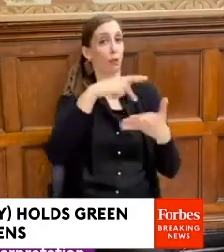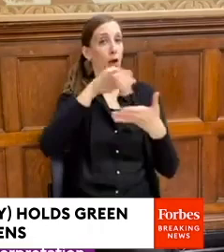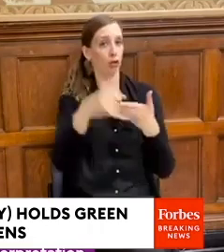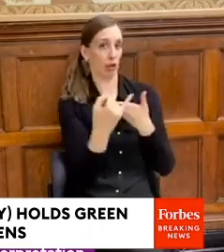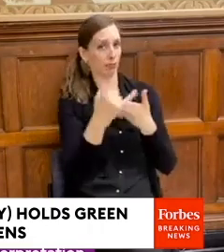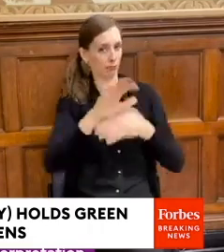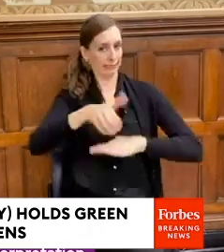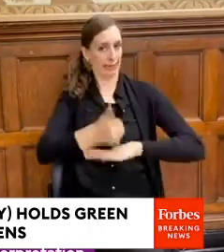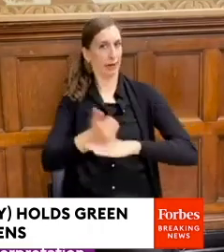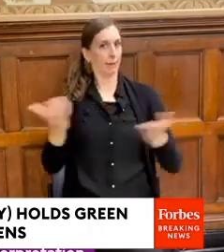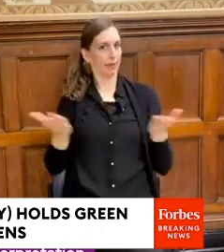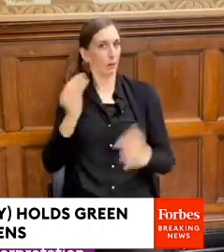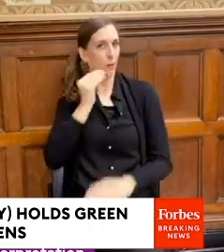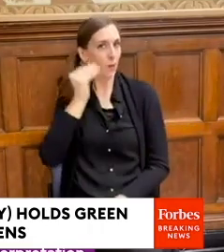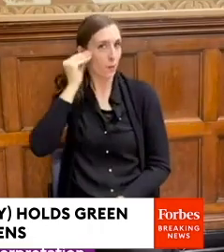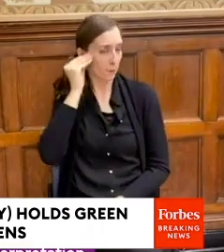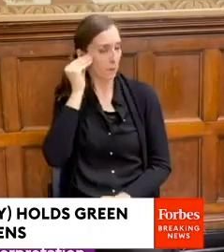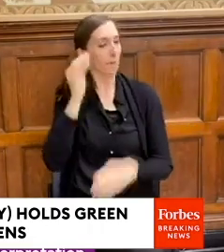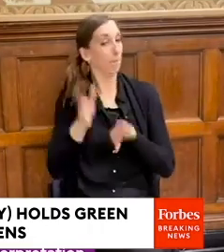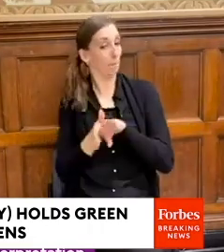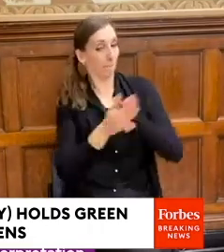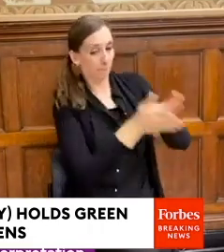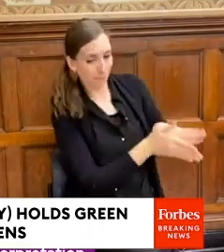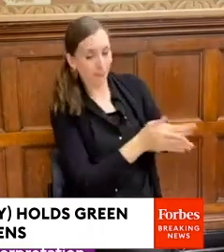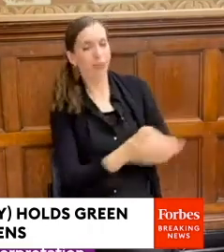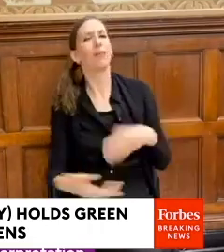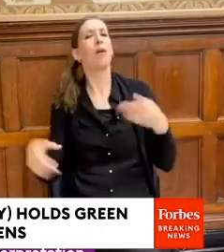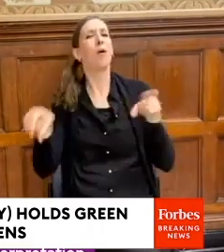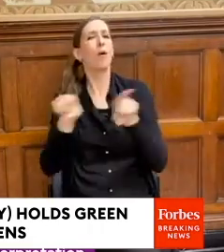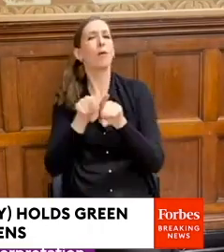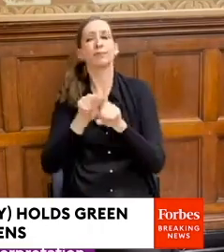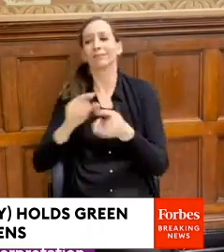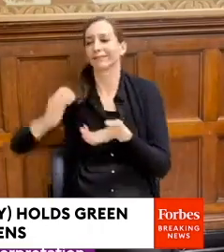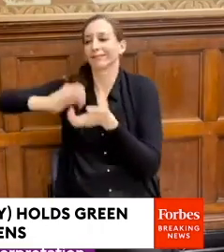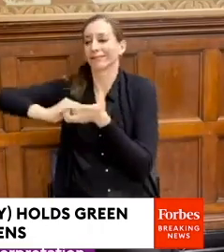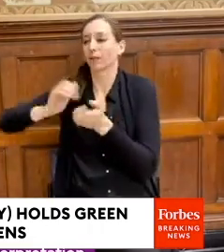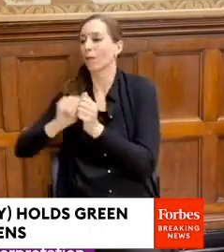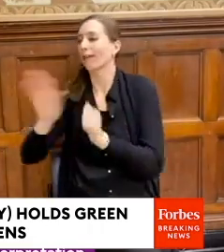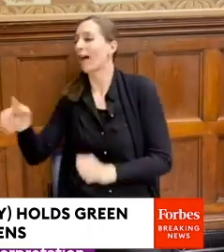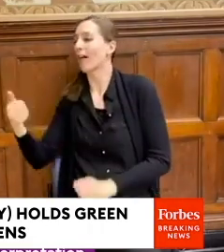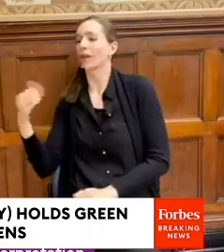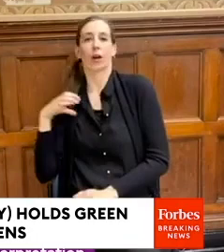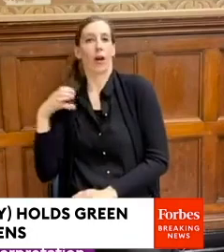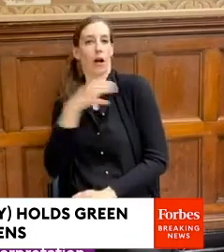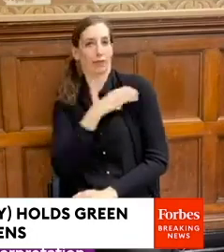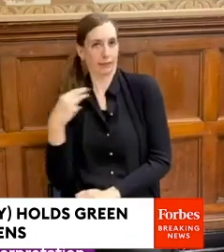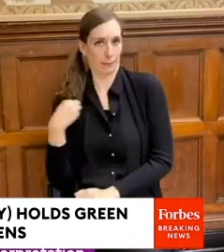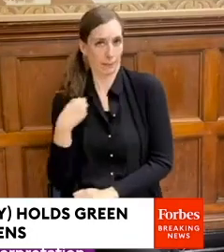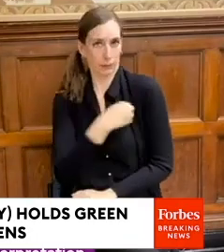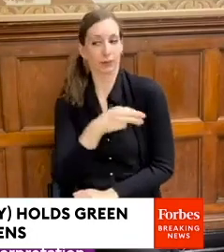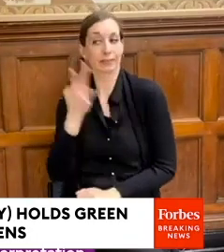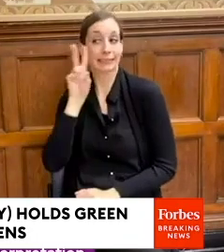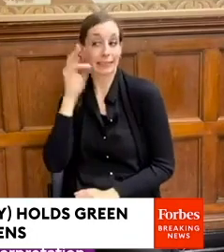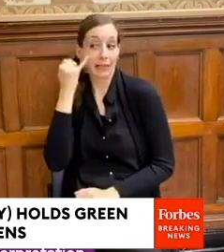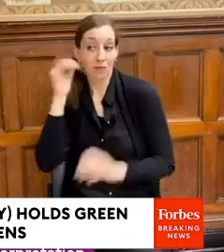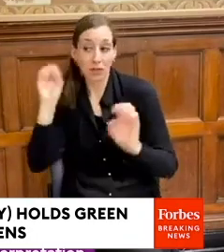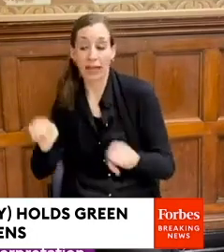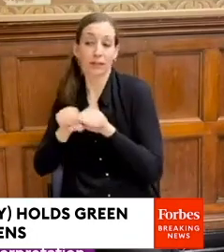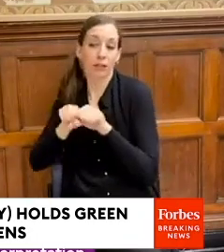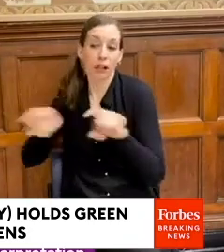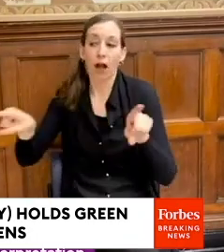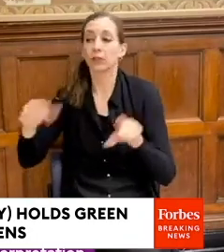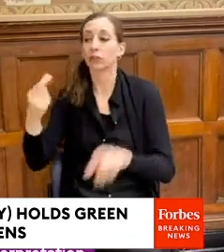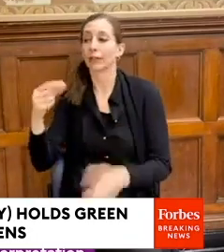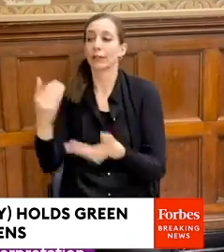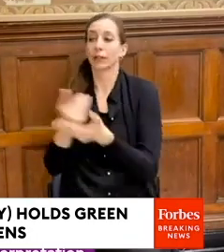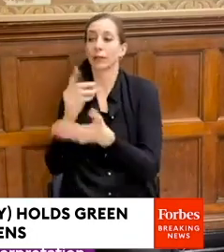at home, we also worked with a lot of other members of Congress, as well, to see if we could launch Green New Deal projects across the